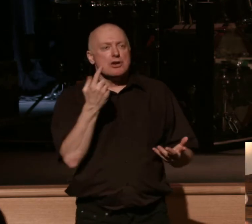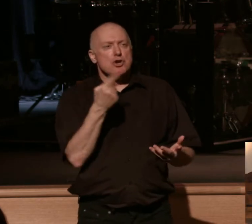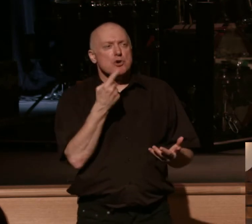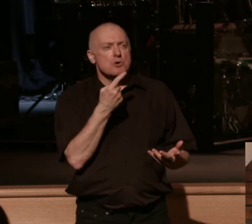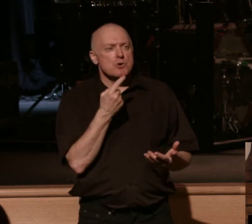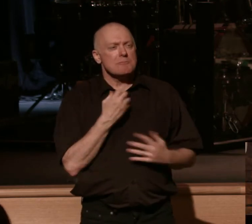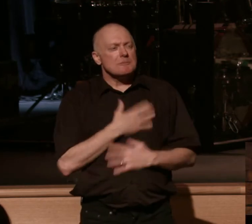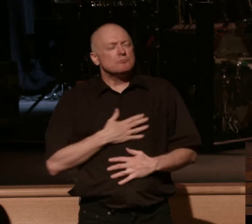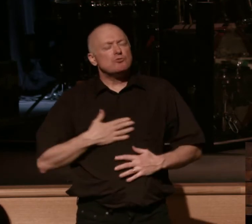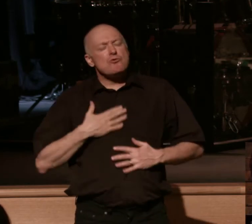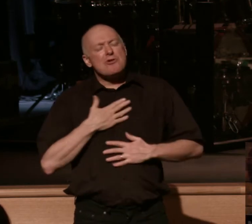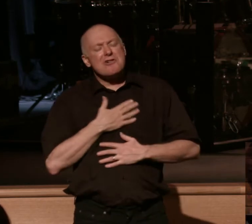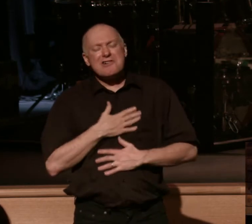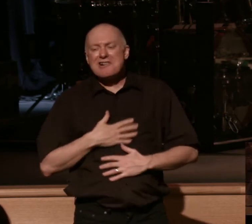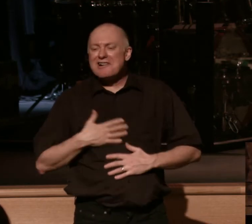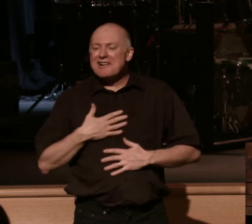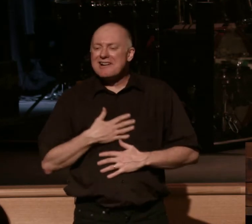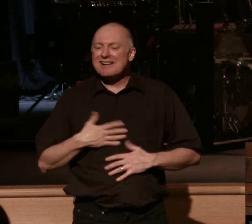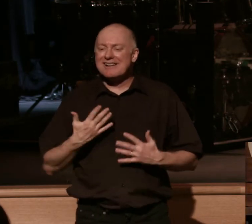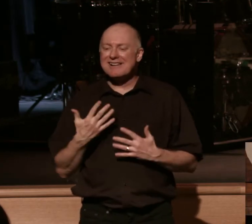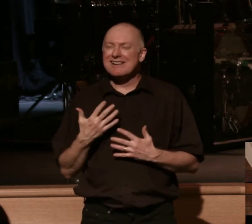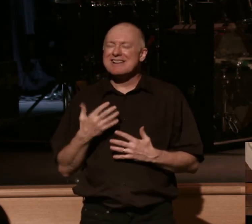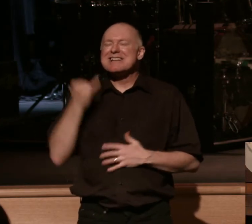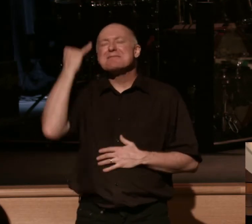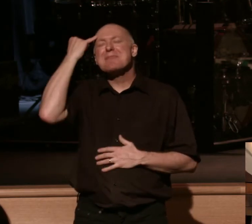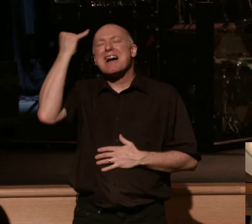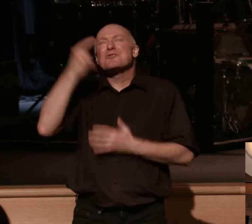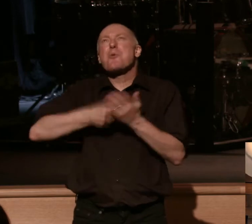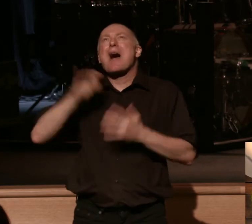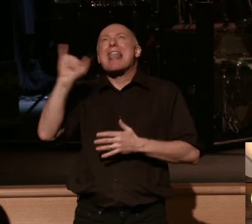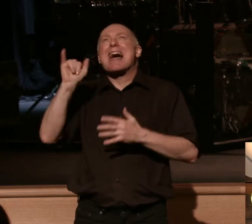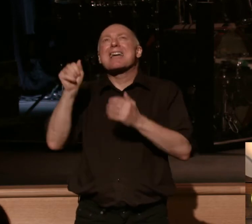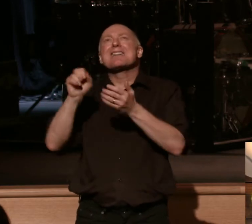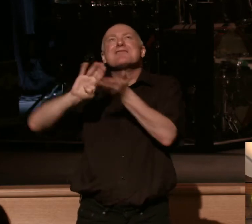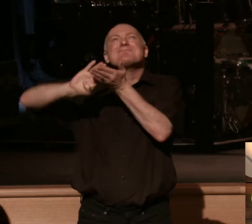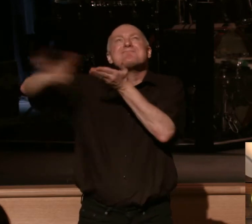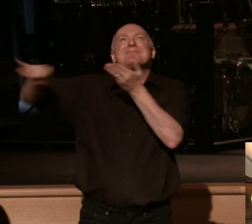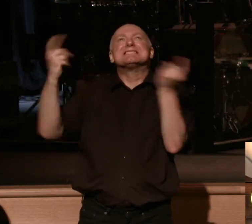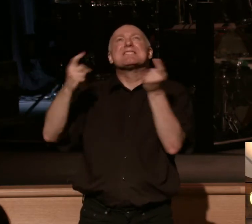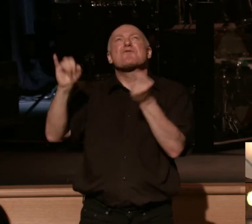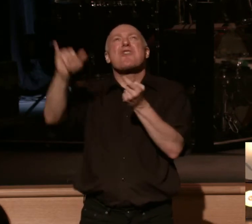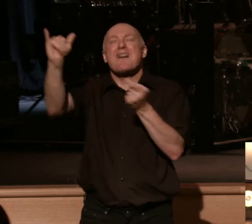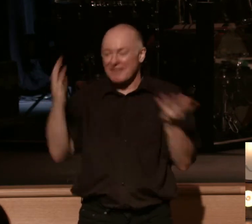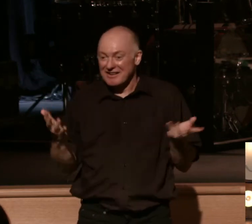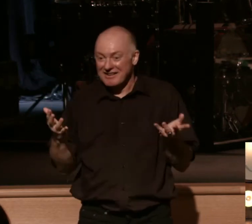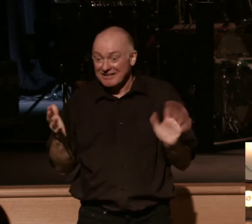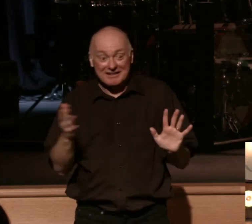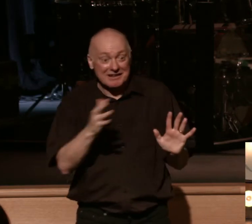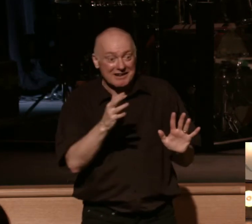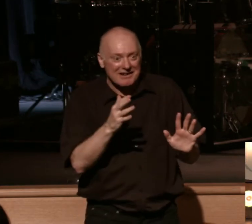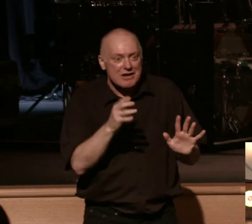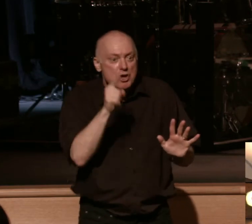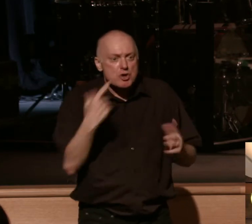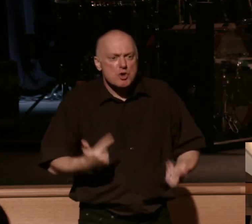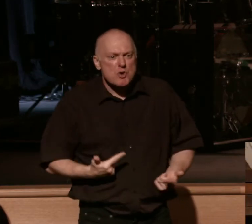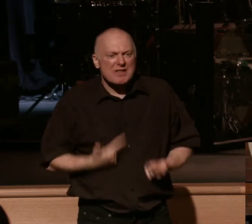just enough what it will be like to be rid of sin forever. You've had moments where you are living in such a